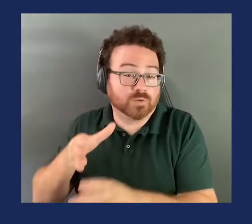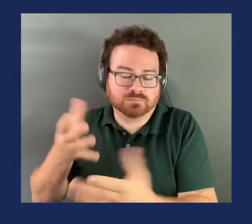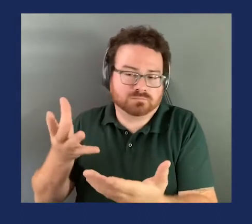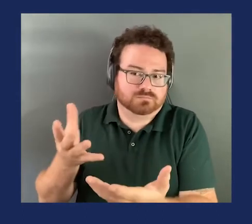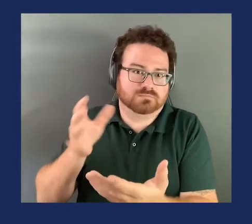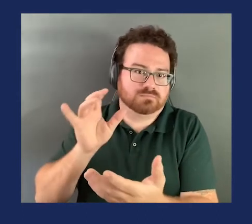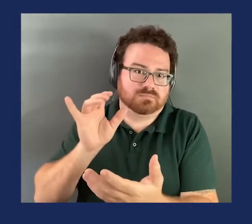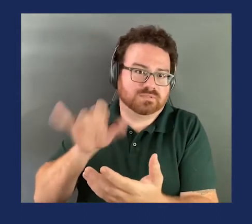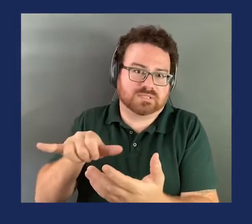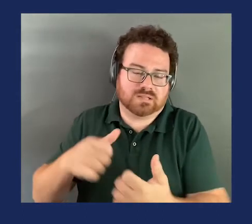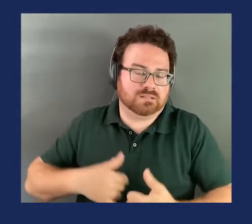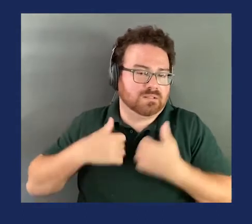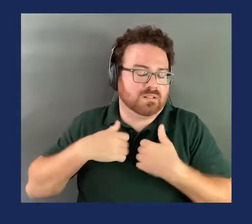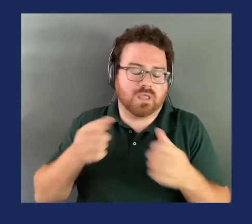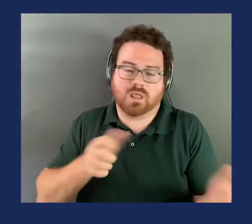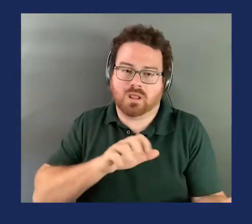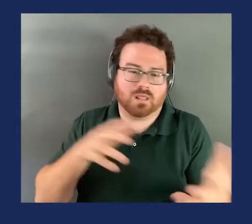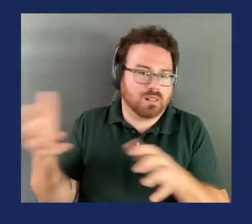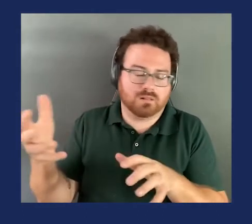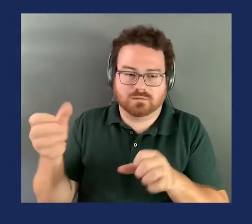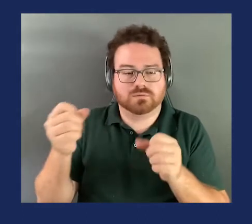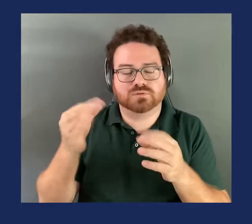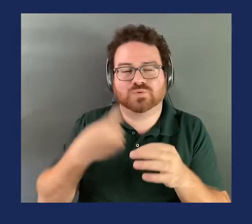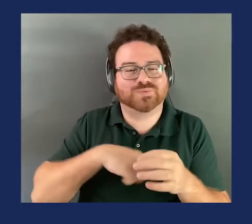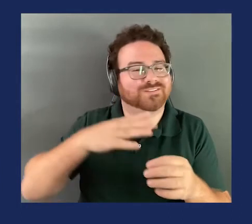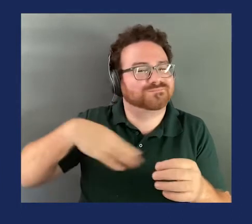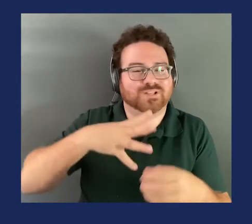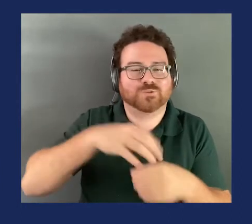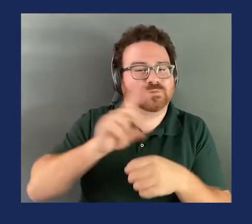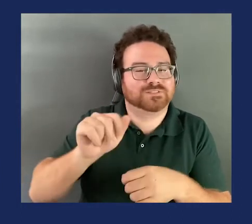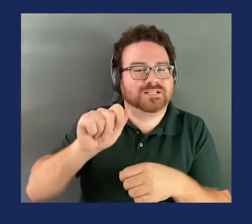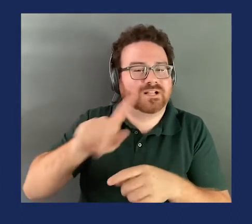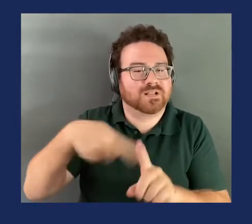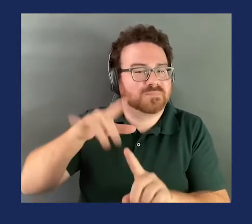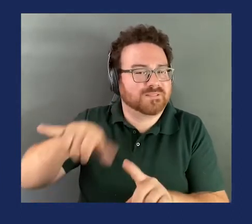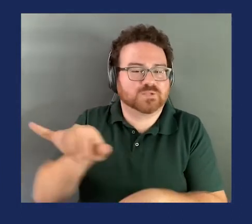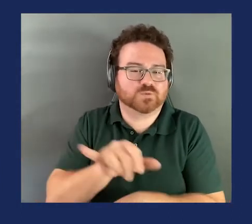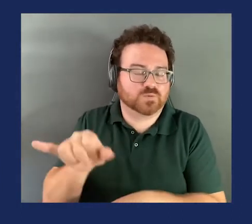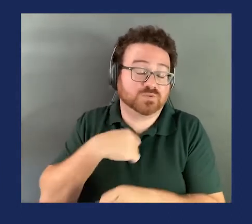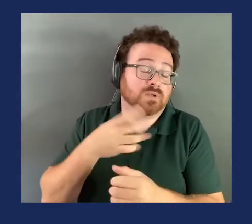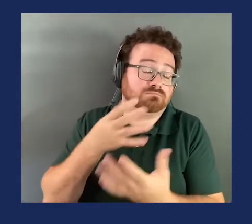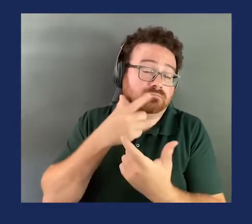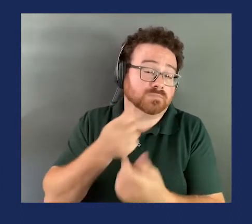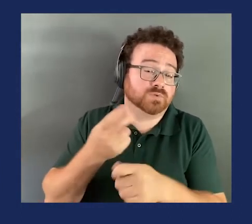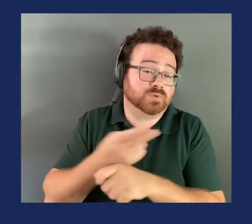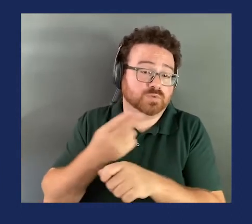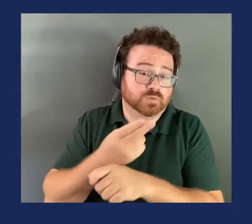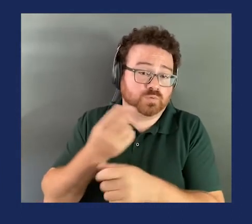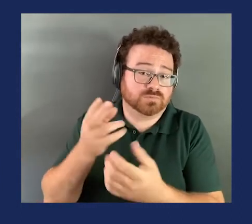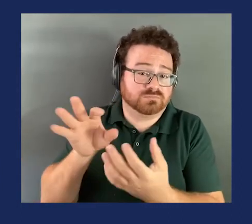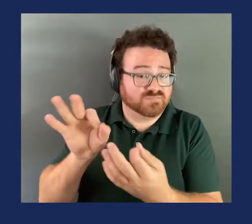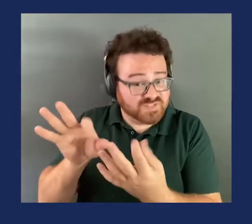that our proposal would create by avoiding those incidents. And I'd like to hear comments from people on that, especially from people who use these vehicles